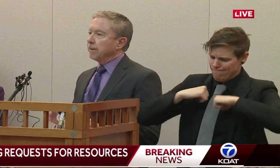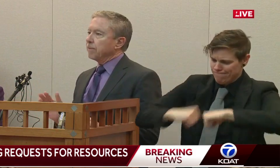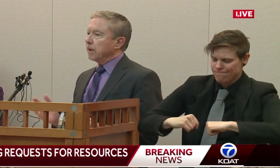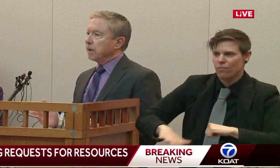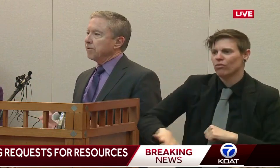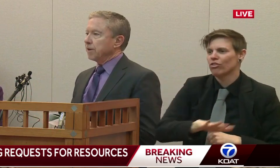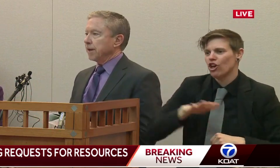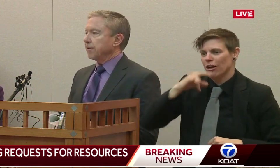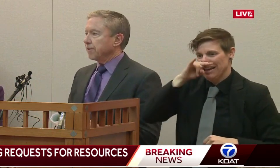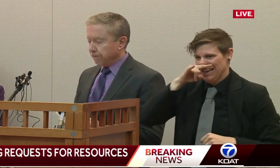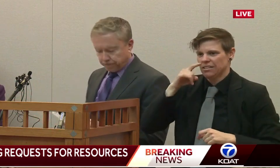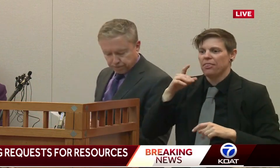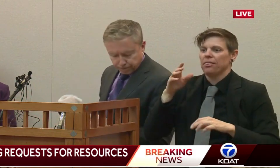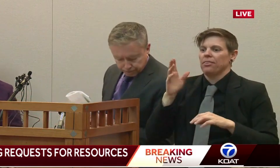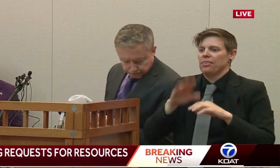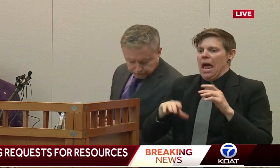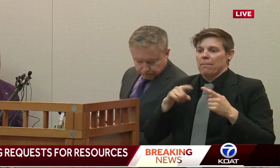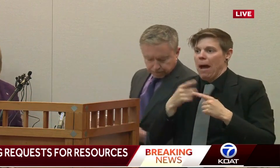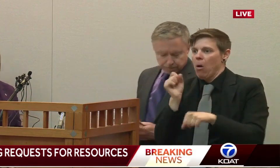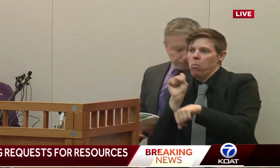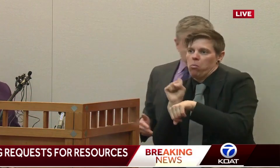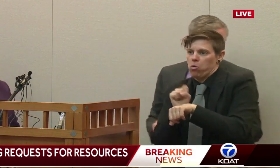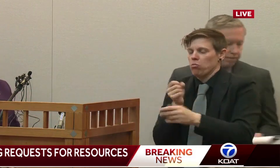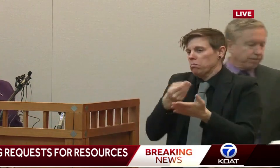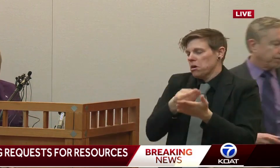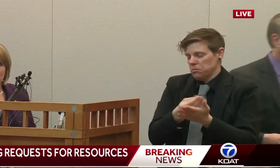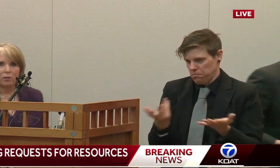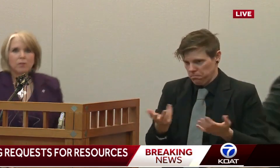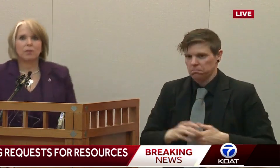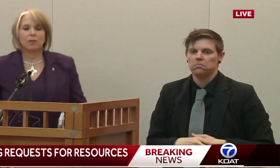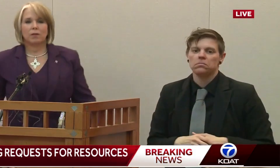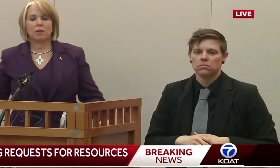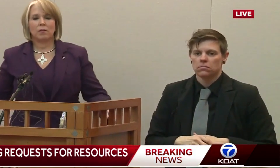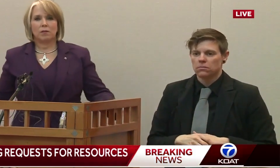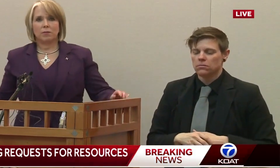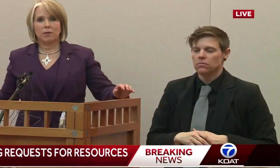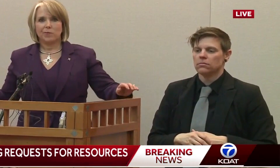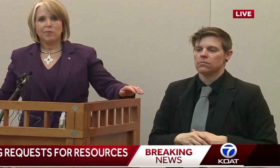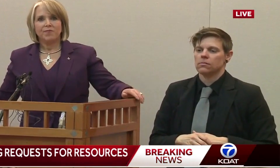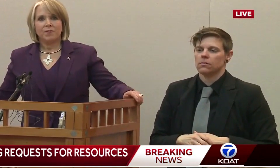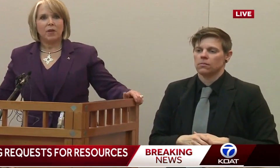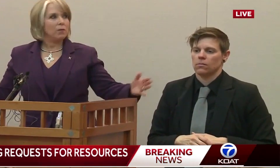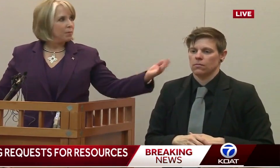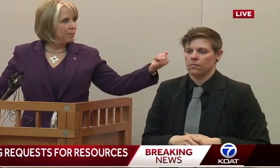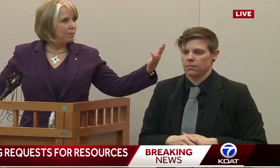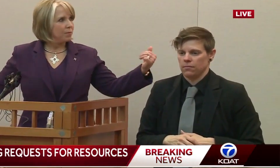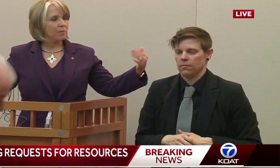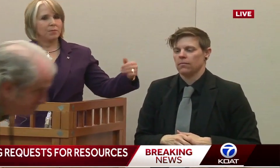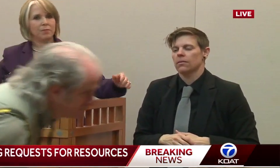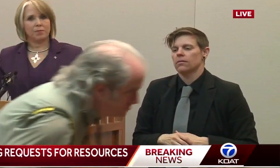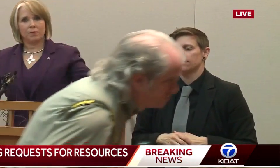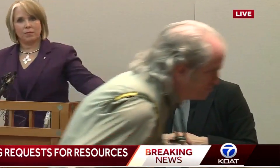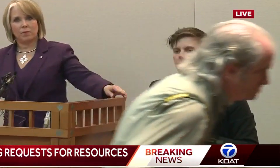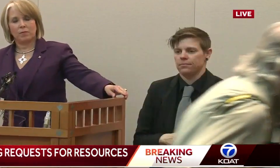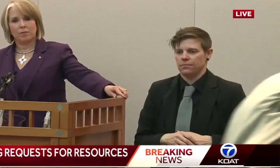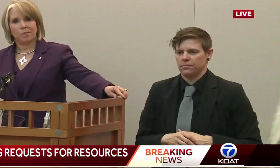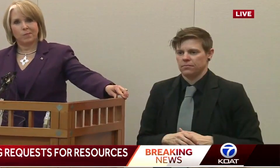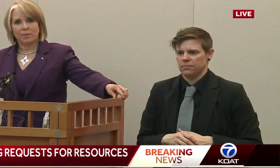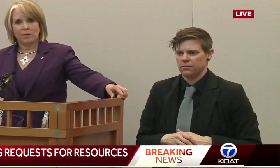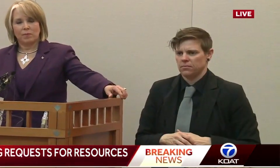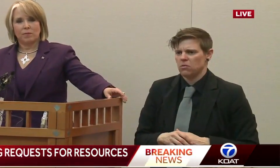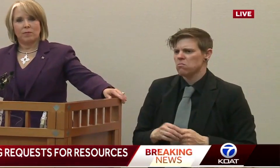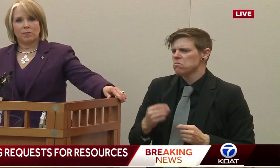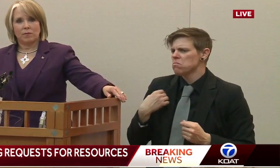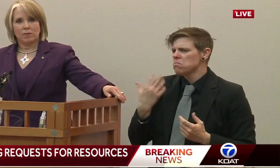are about inconvenience. In the middle here. Yes, sir. Ryan, I'm interested in your preparations for